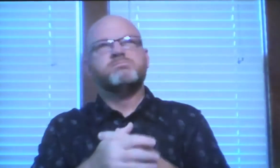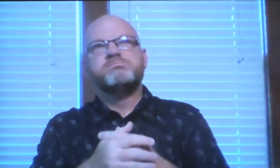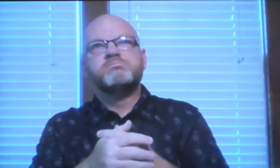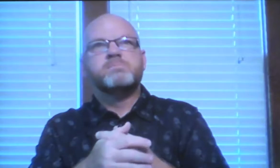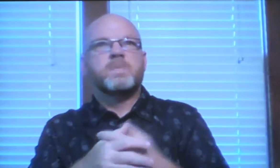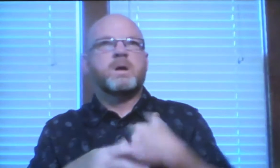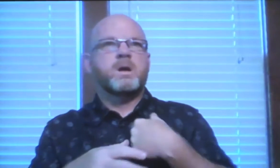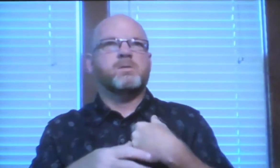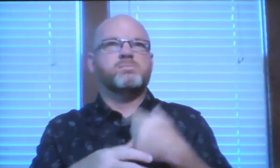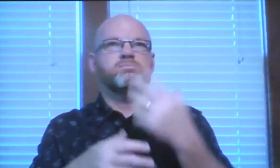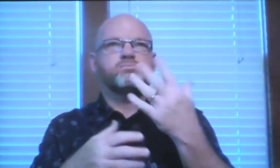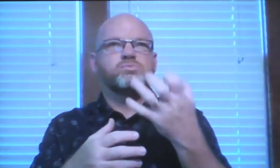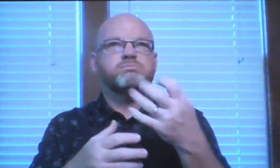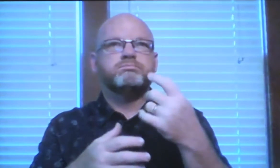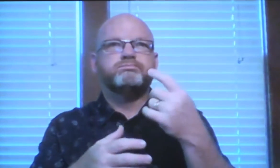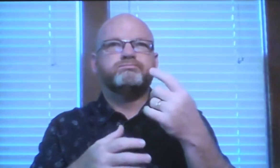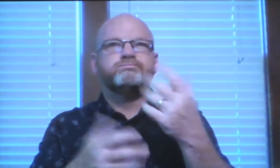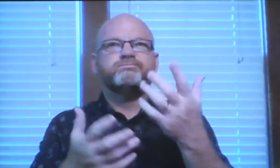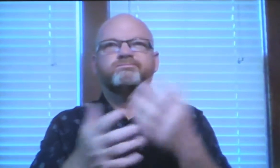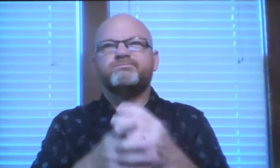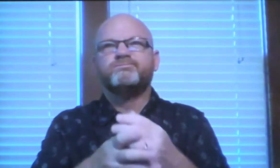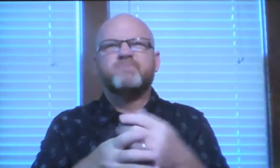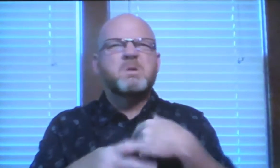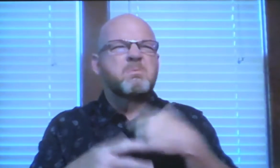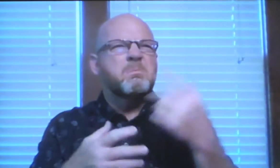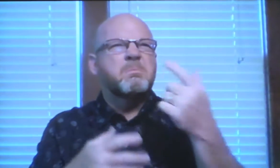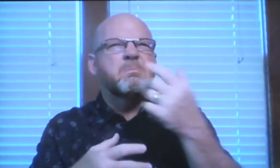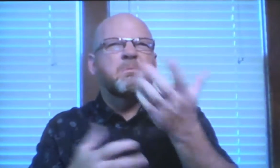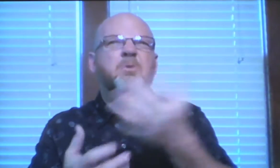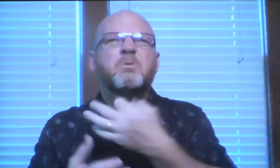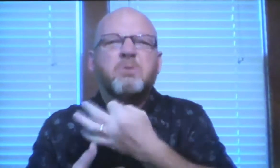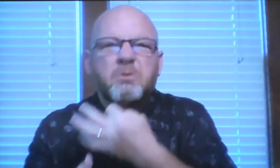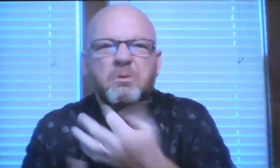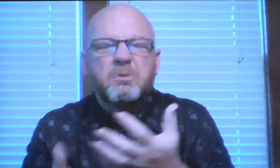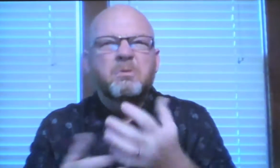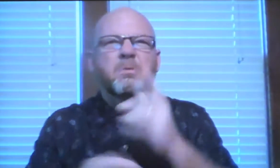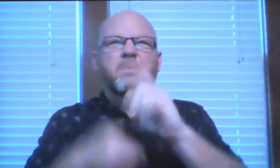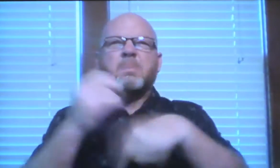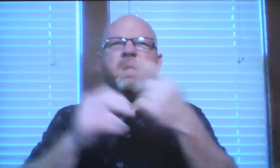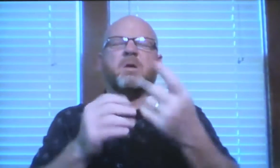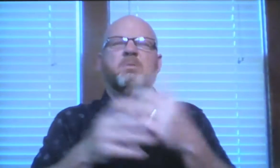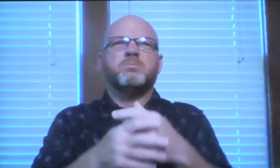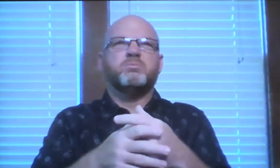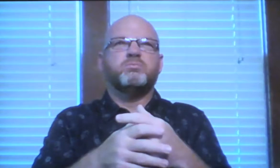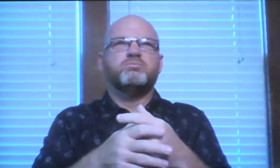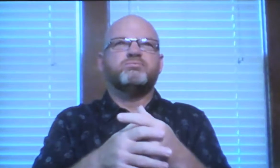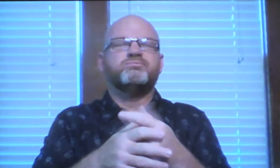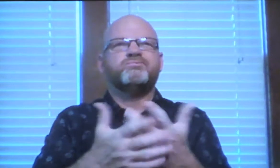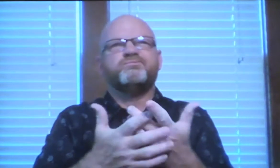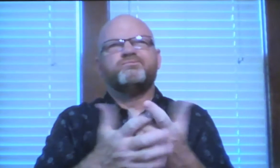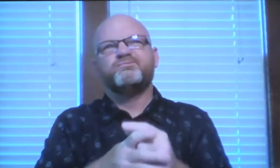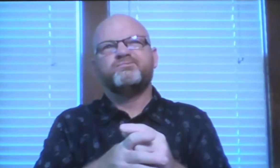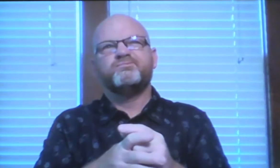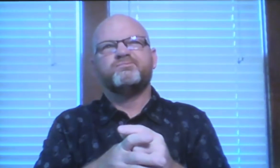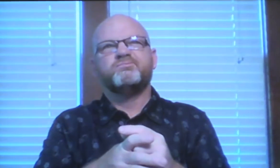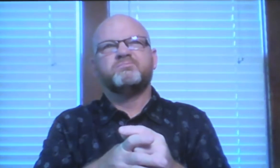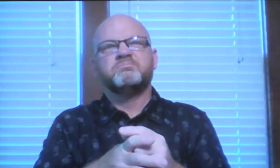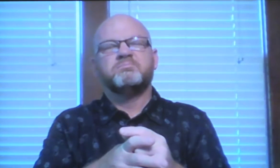If I make the decision, maybe I'm curious, kind of wondering